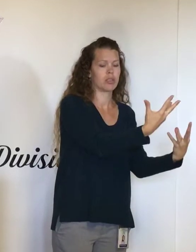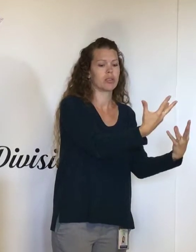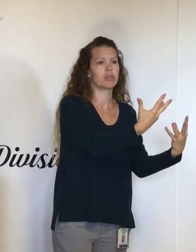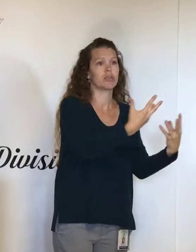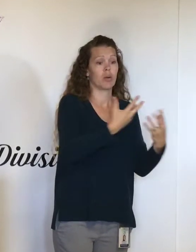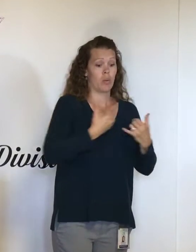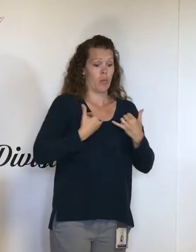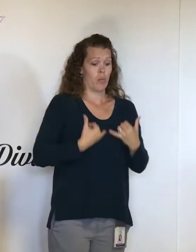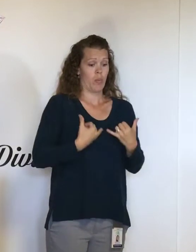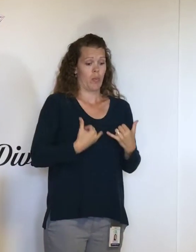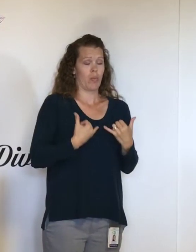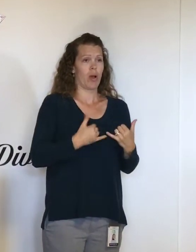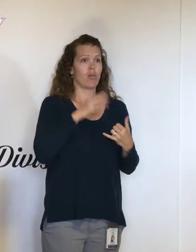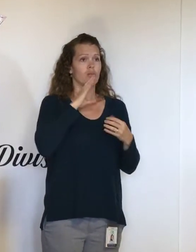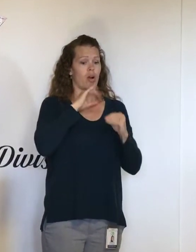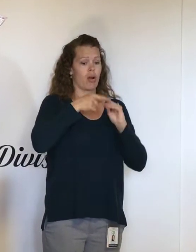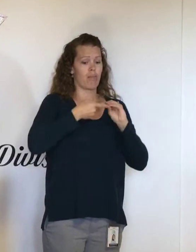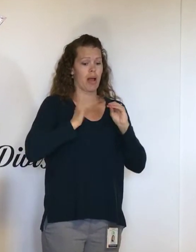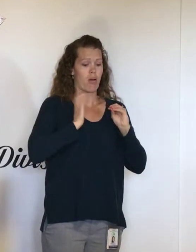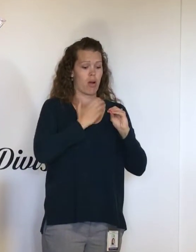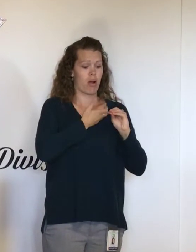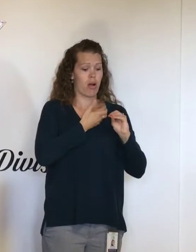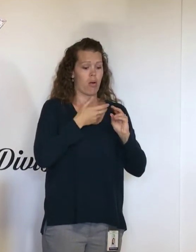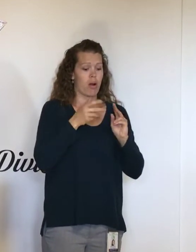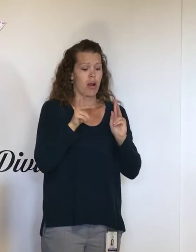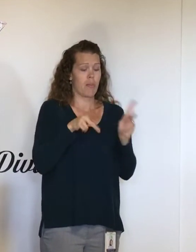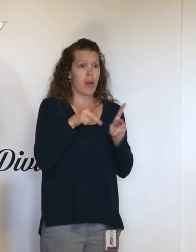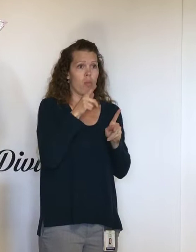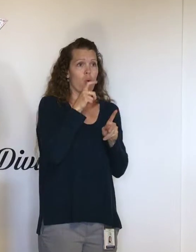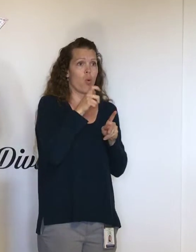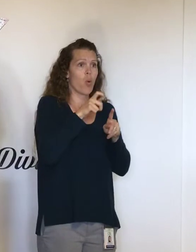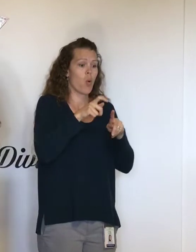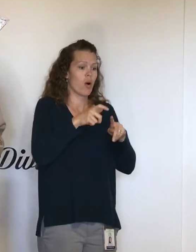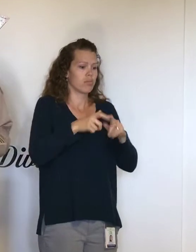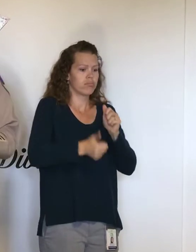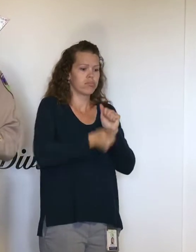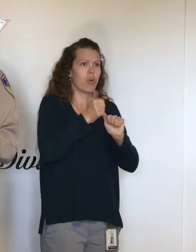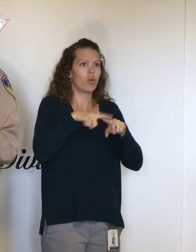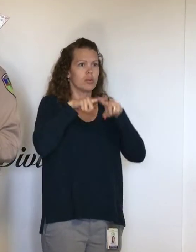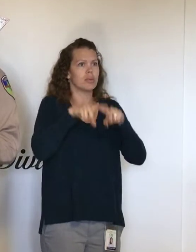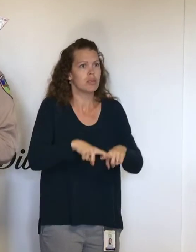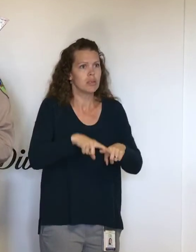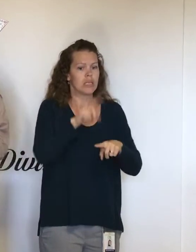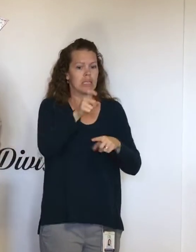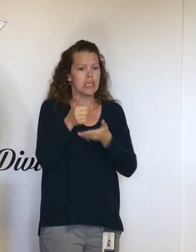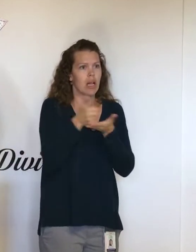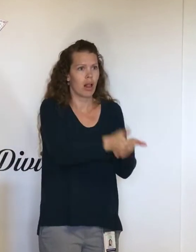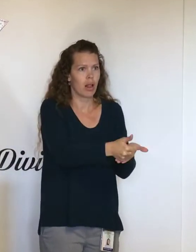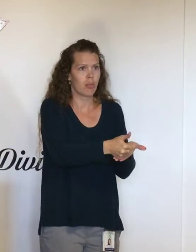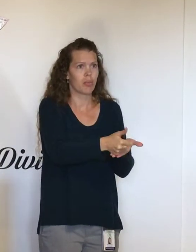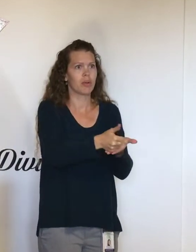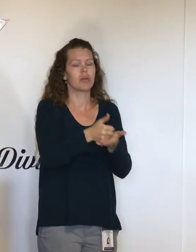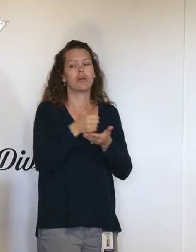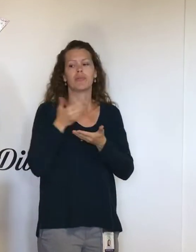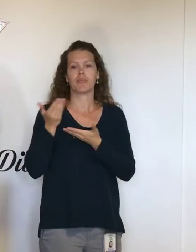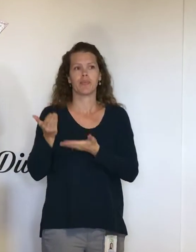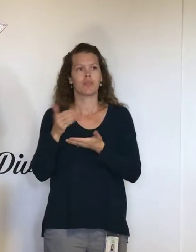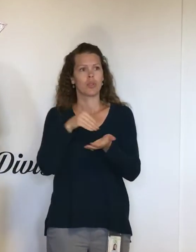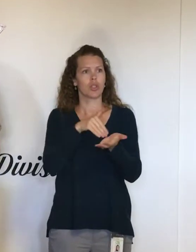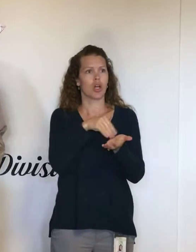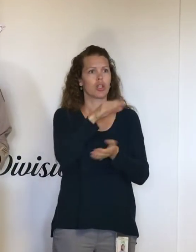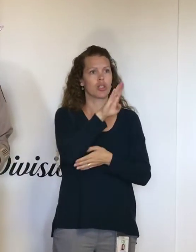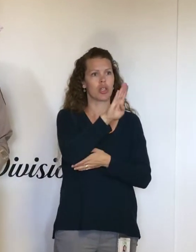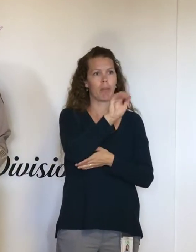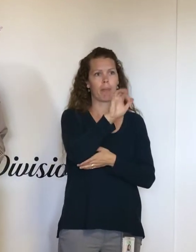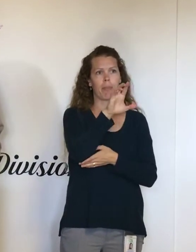we'll talk about our most vulnerable population. I'd like to have Dr. Baird come up and talk about what the county and our public health department is doing to